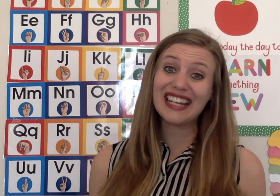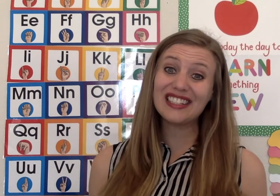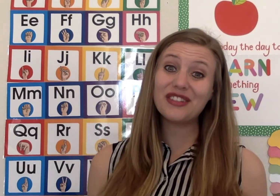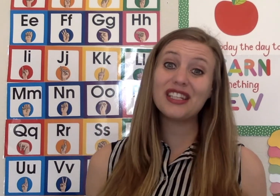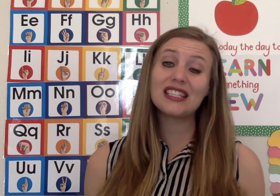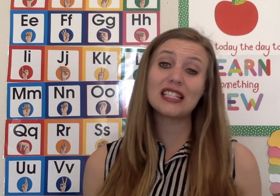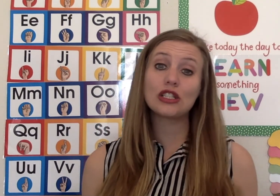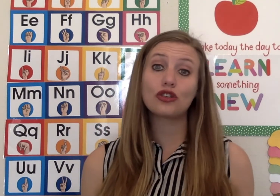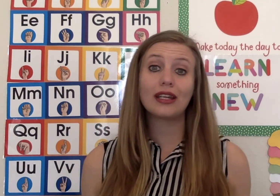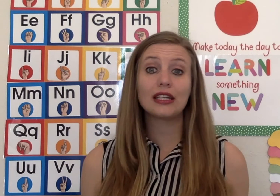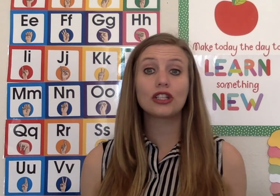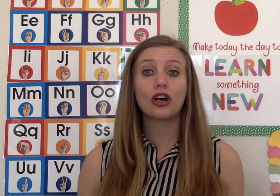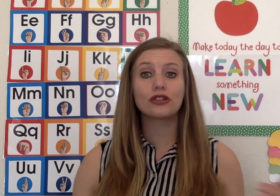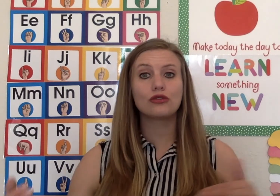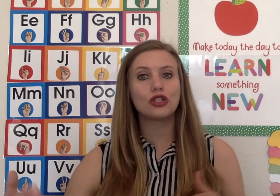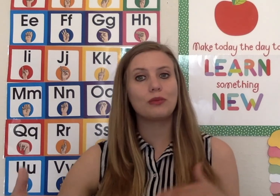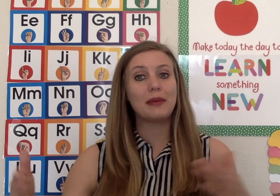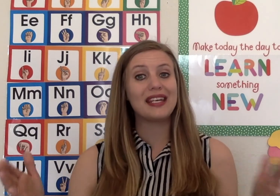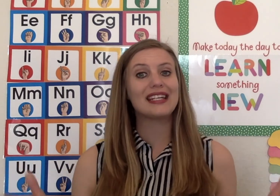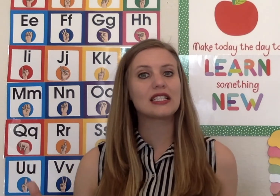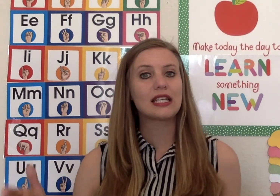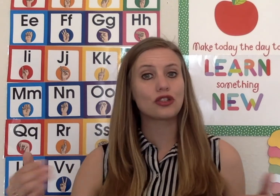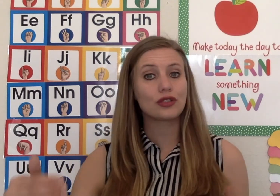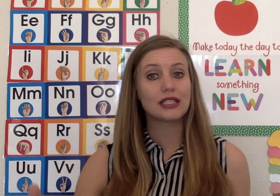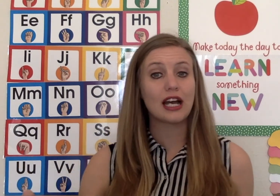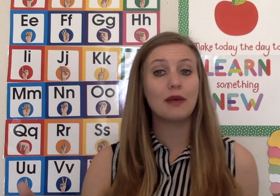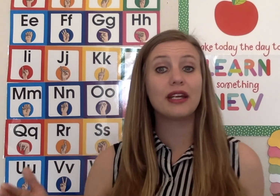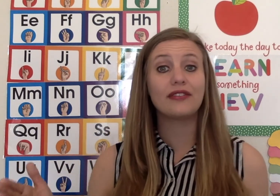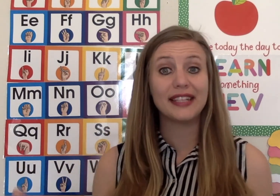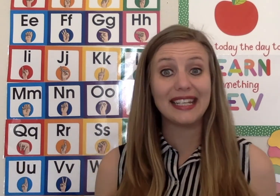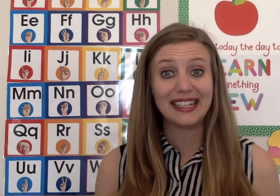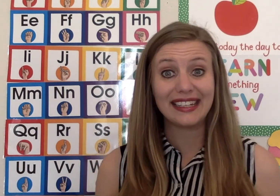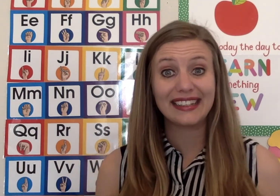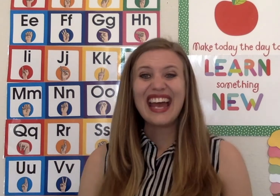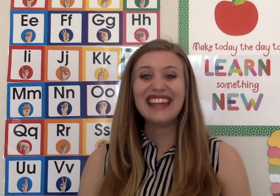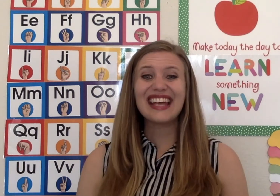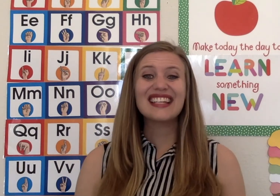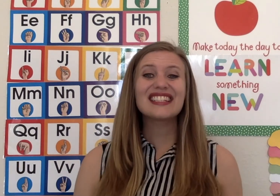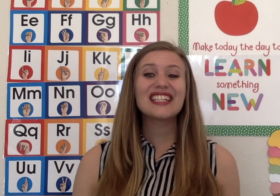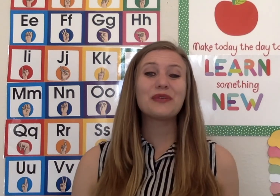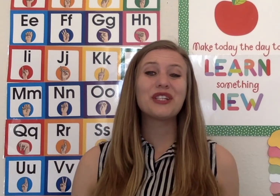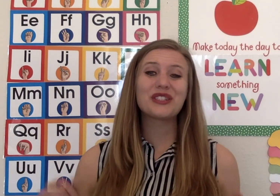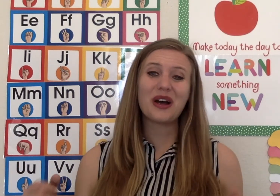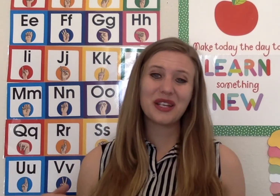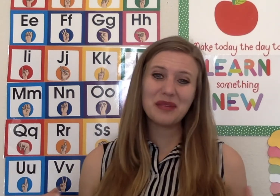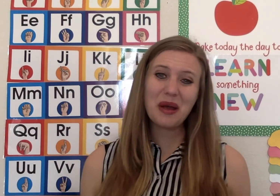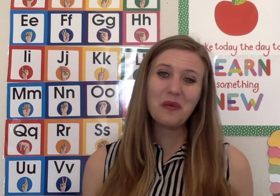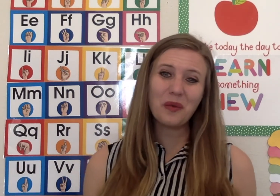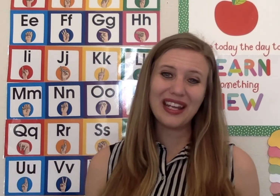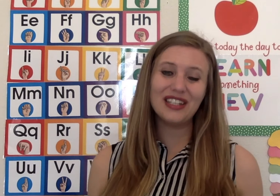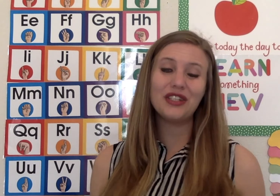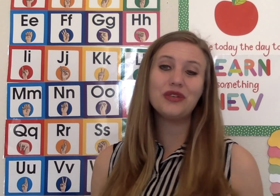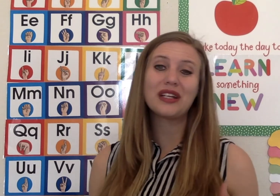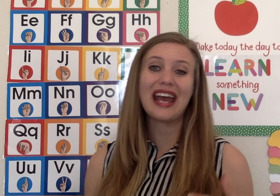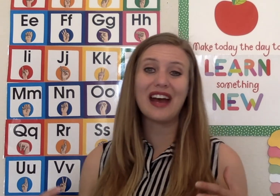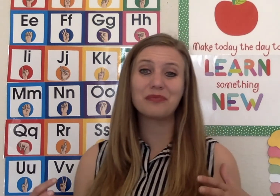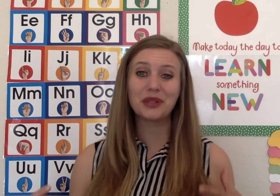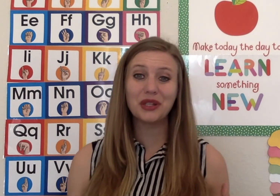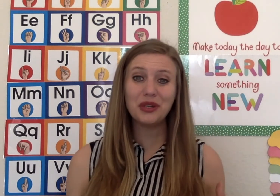to do this, this is a great thing to also do maybe in a sensory tub if needed. And lastly, when you're talking about wind, you can have balloons